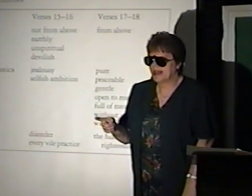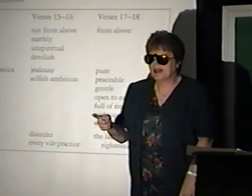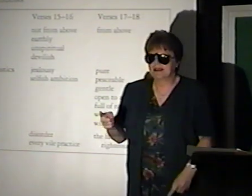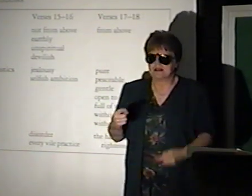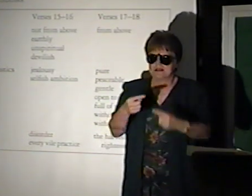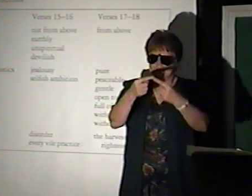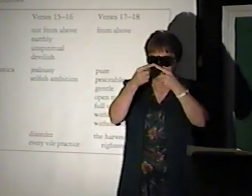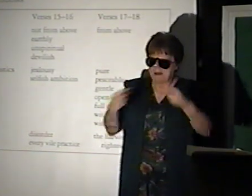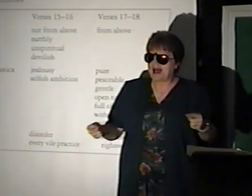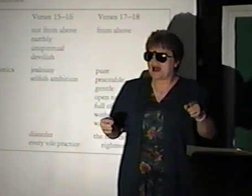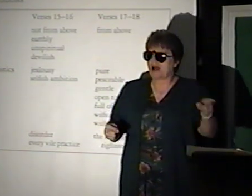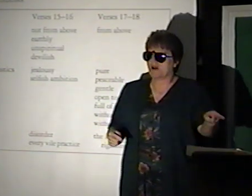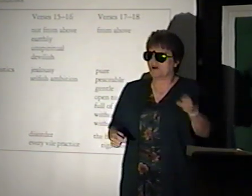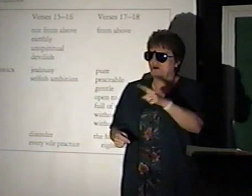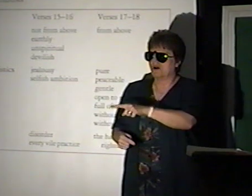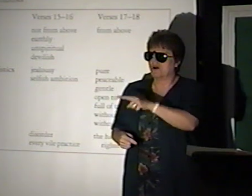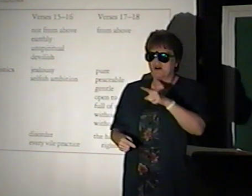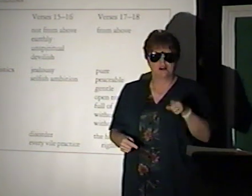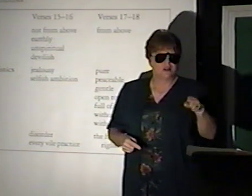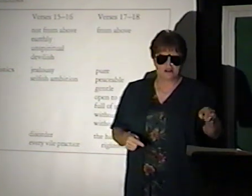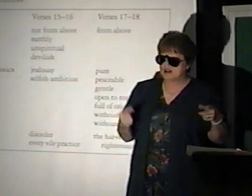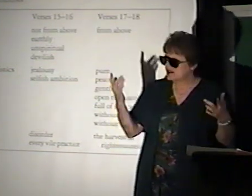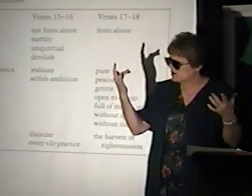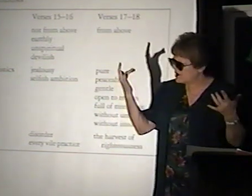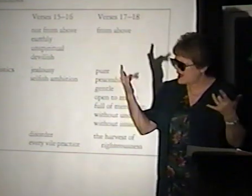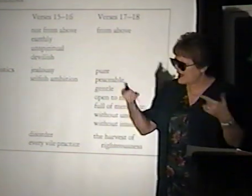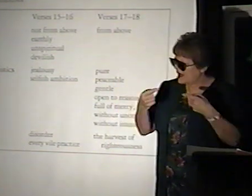How? Why?